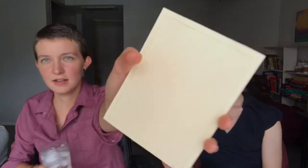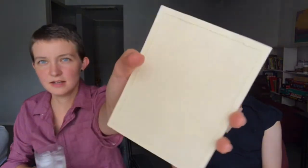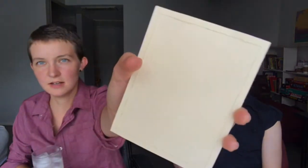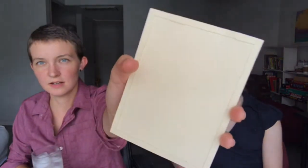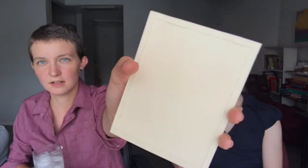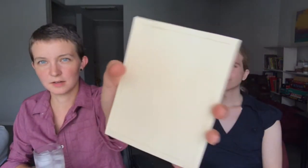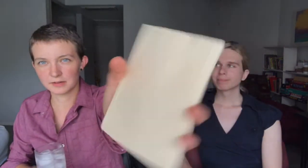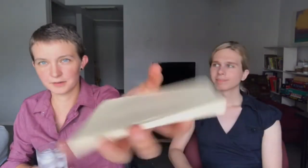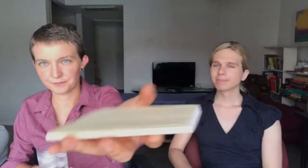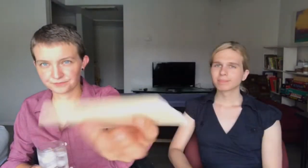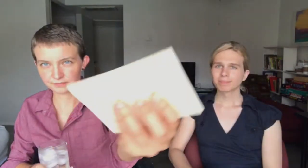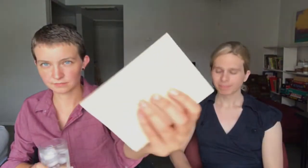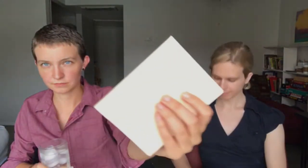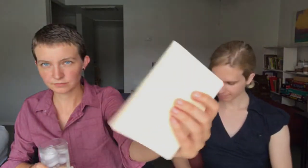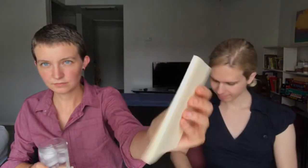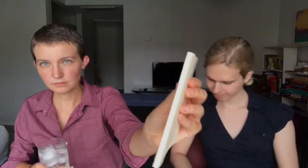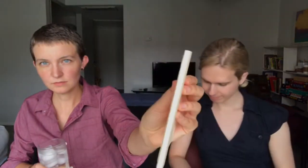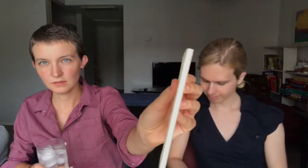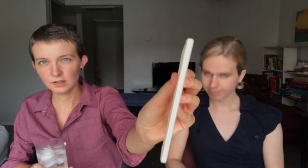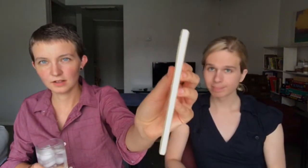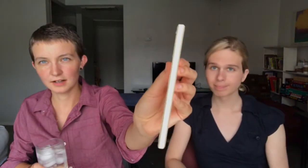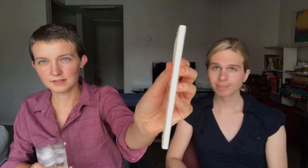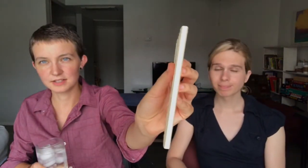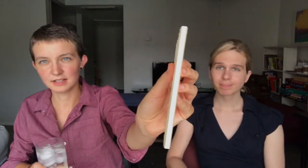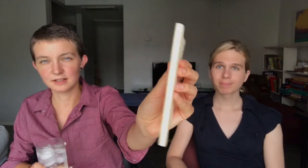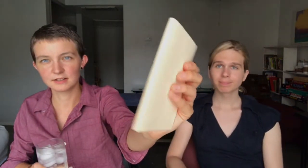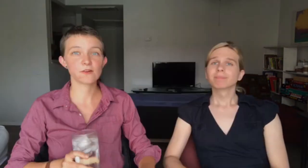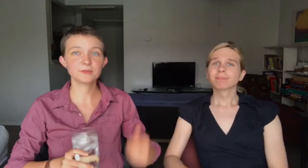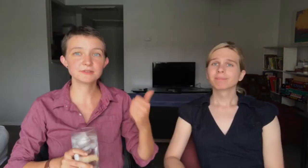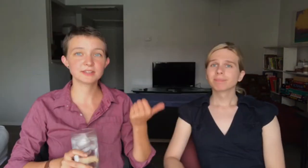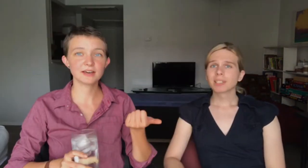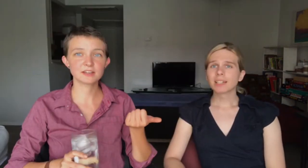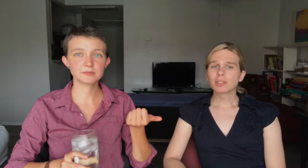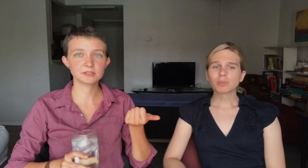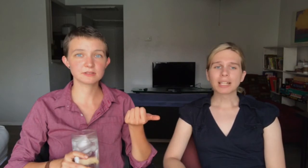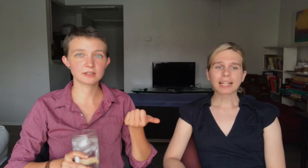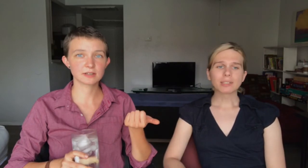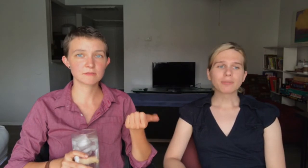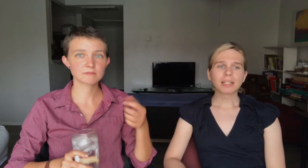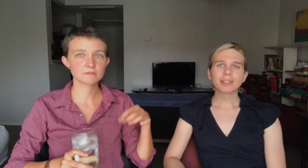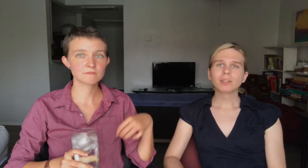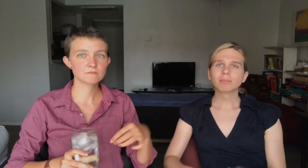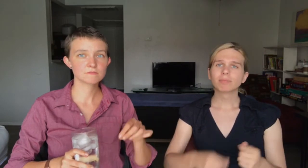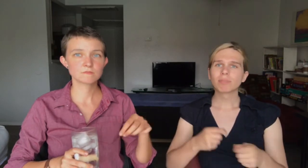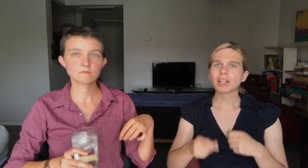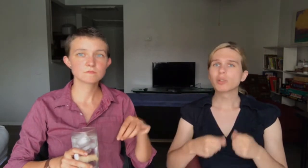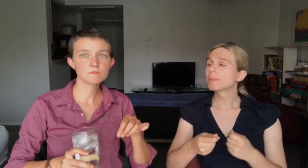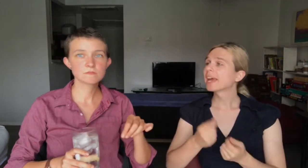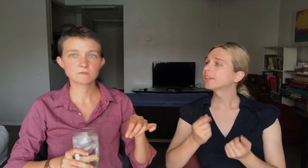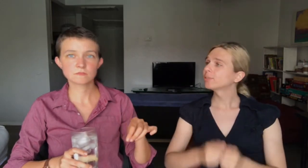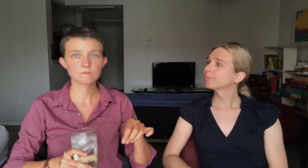Un, there we go. You can kind of see it. You've been doing that, and I've been doing like... thing to do with my hands.